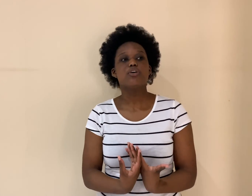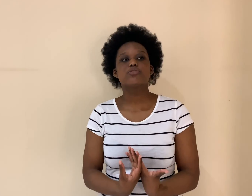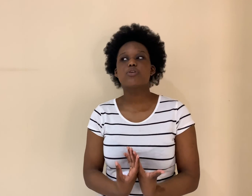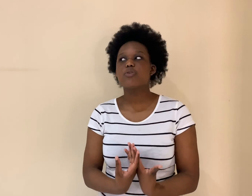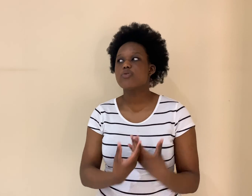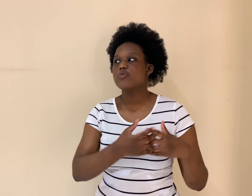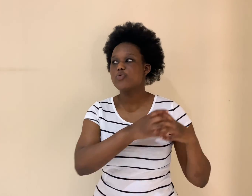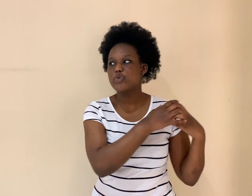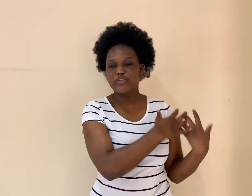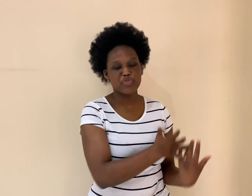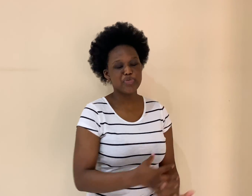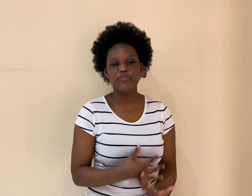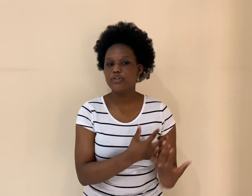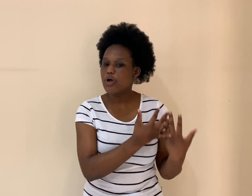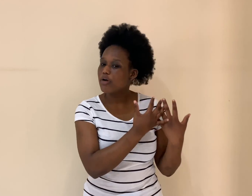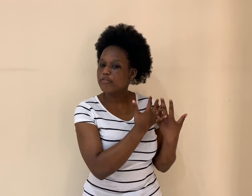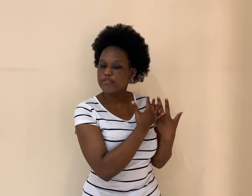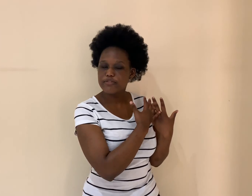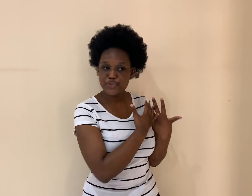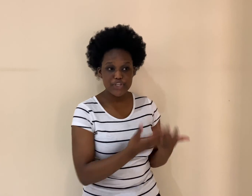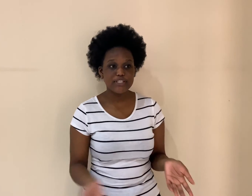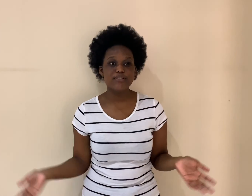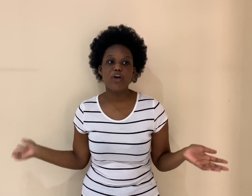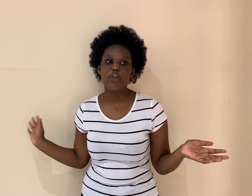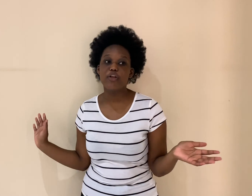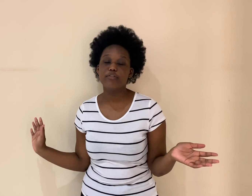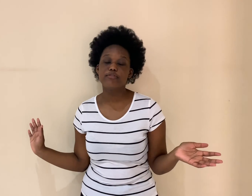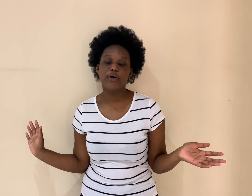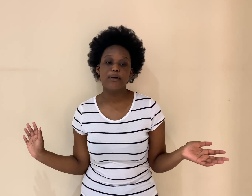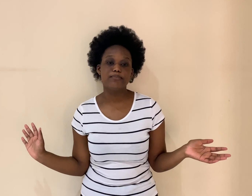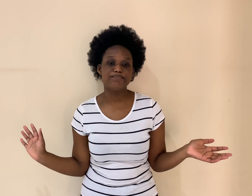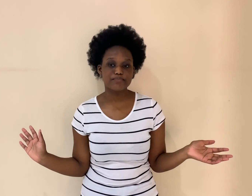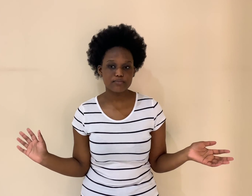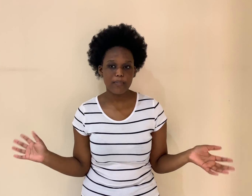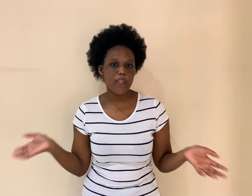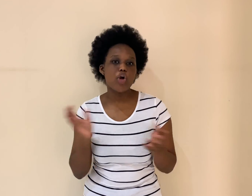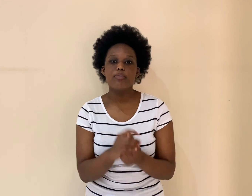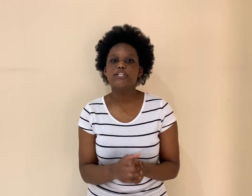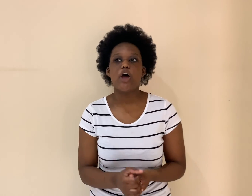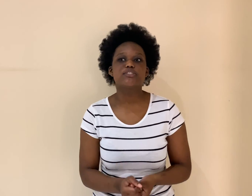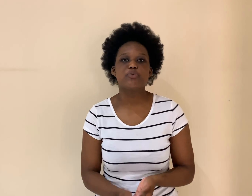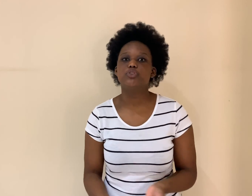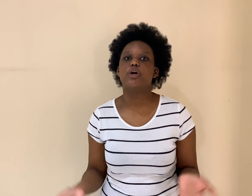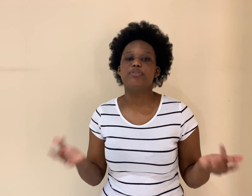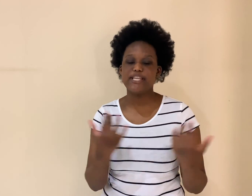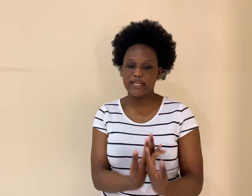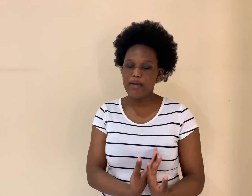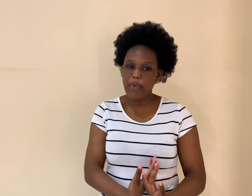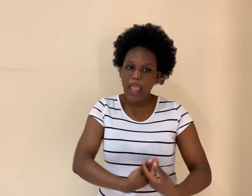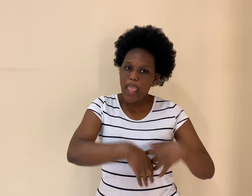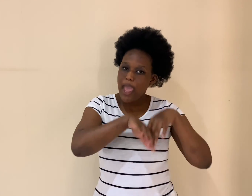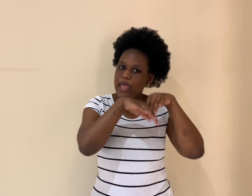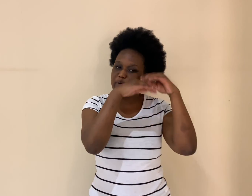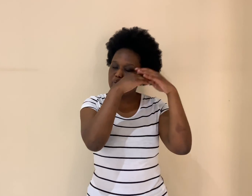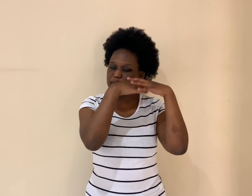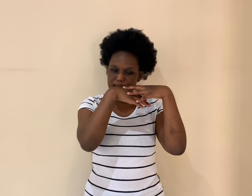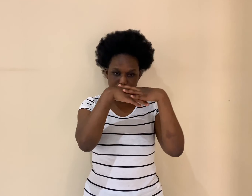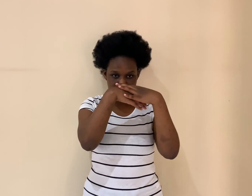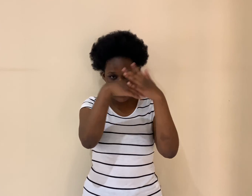So with the removal of trees, a lot of, um, carbon dioxide will not be taken up and it will be in the